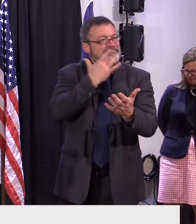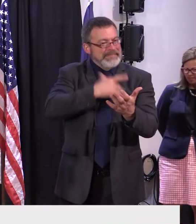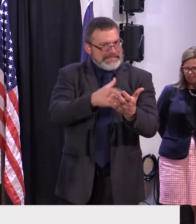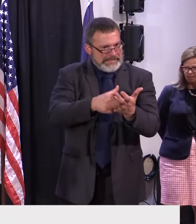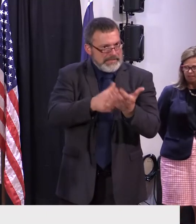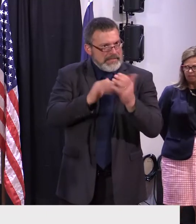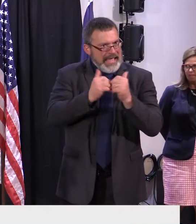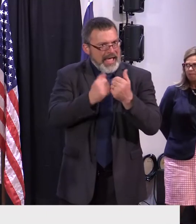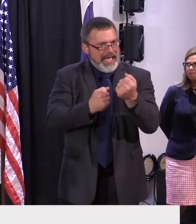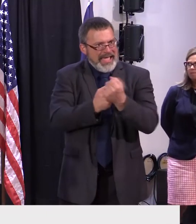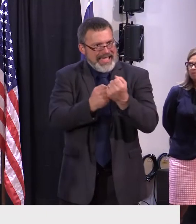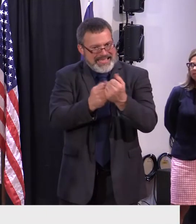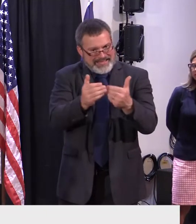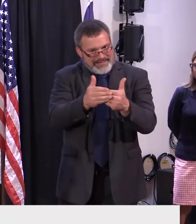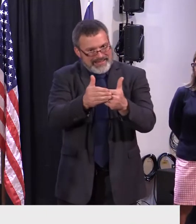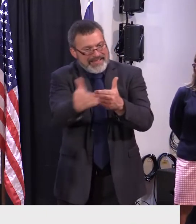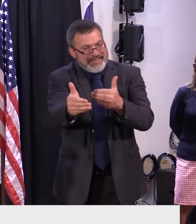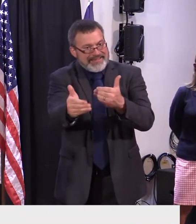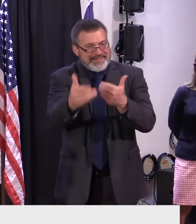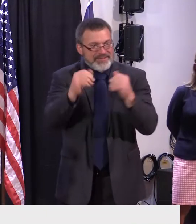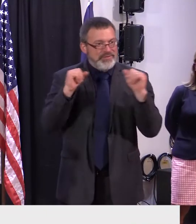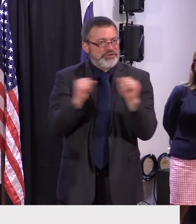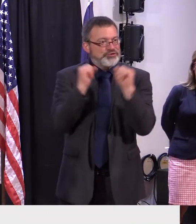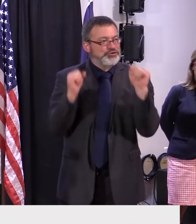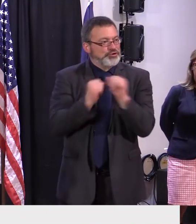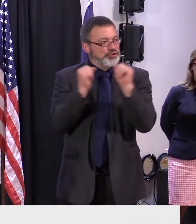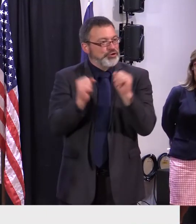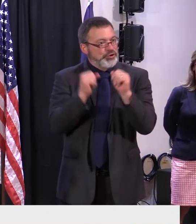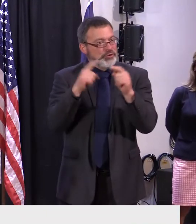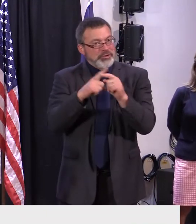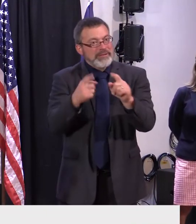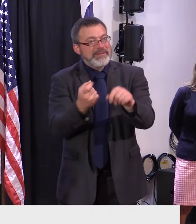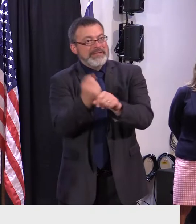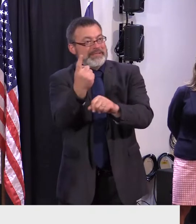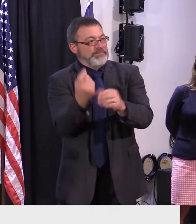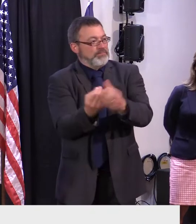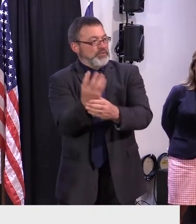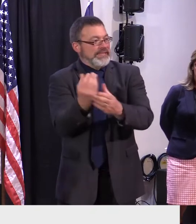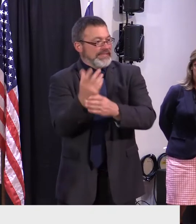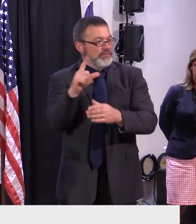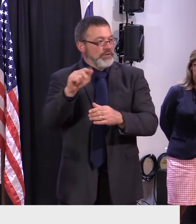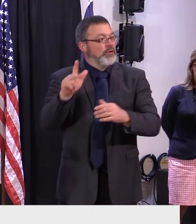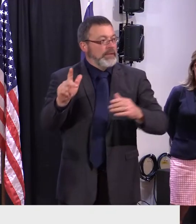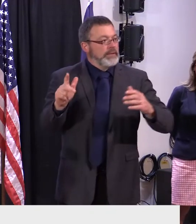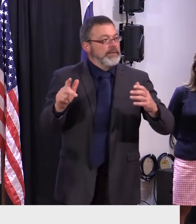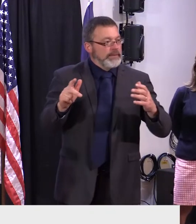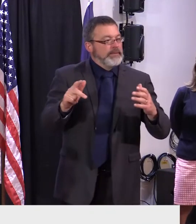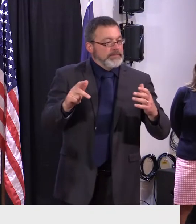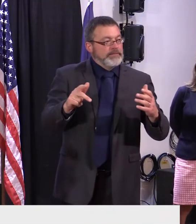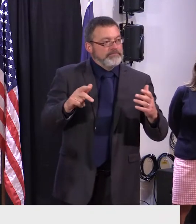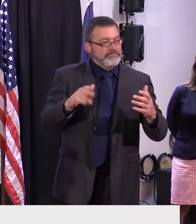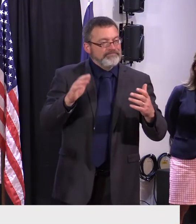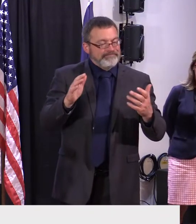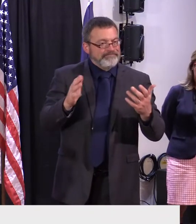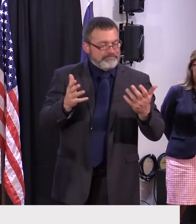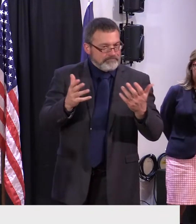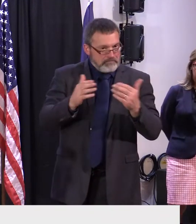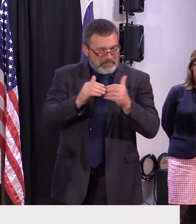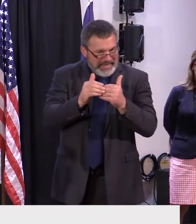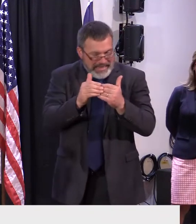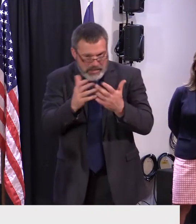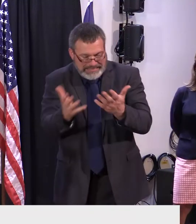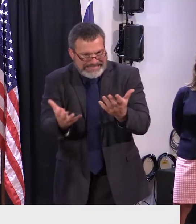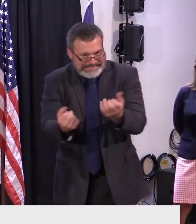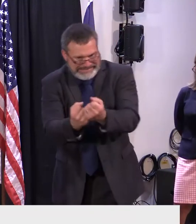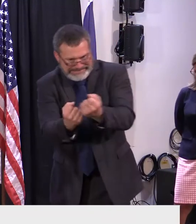they will be seeing their benefit if they're at higher income levels start to wind down over the next few months. At the same